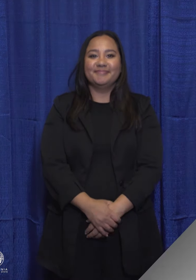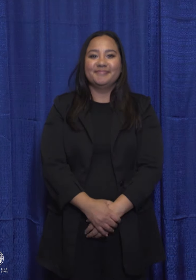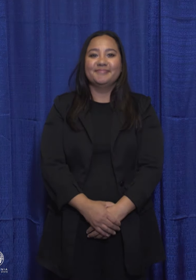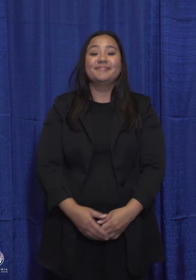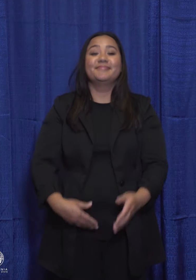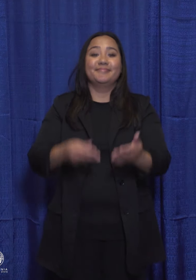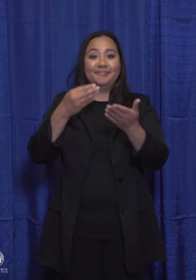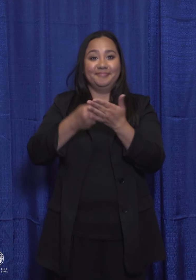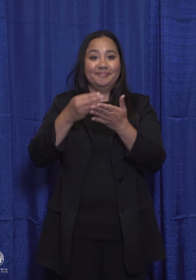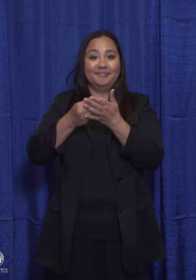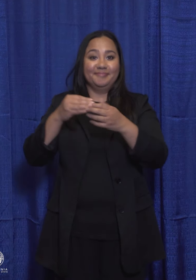Fiscal Impact.